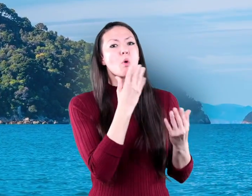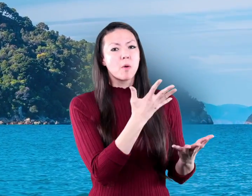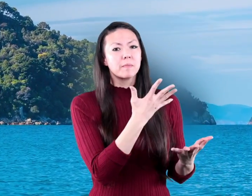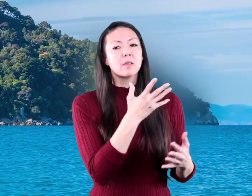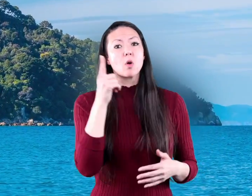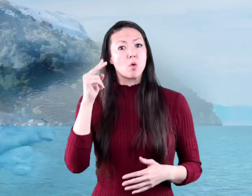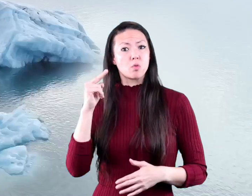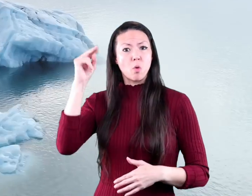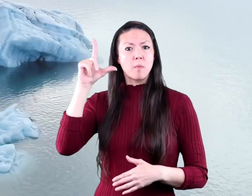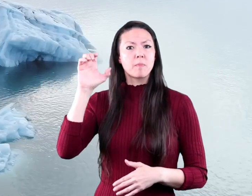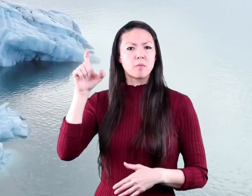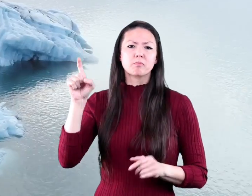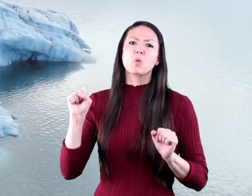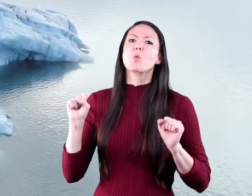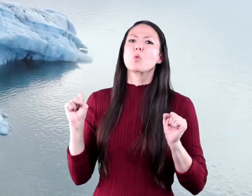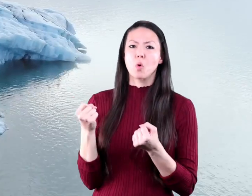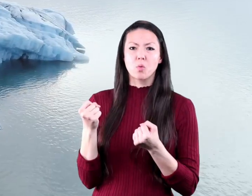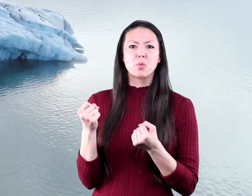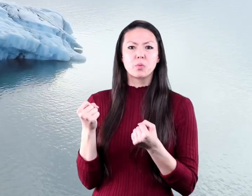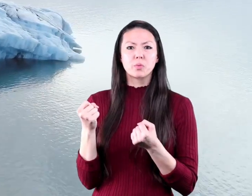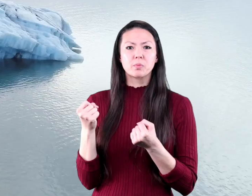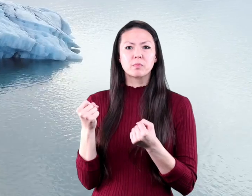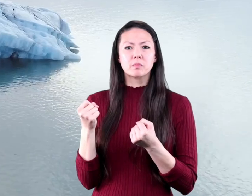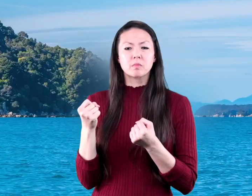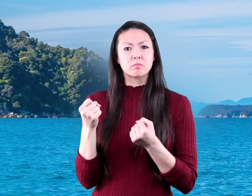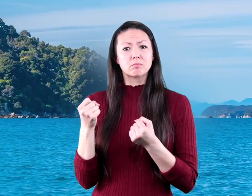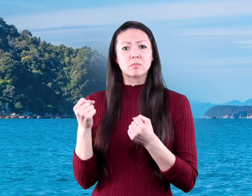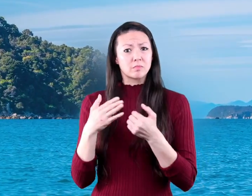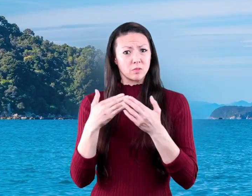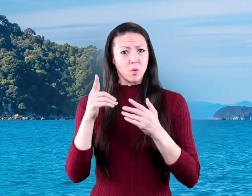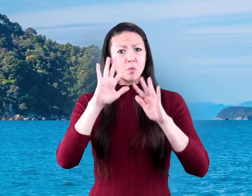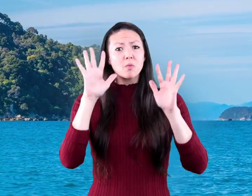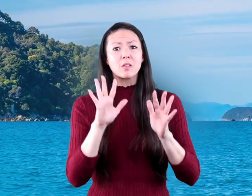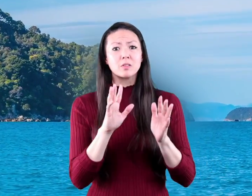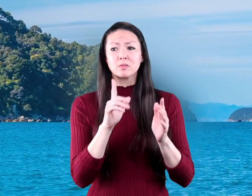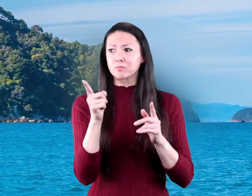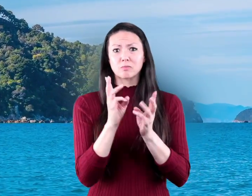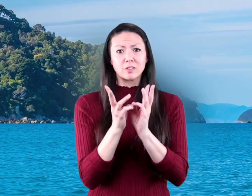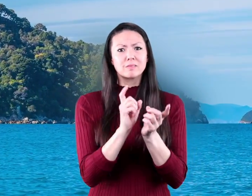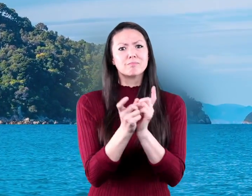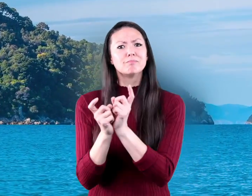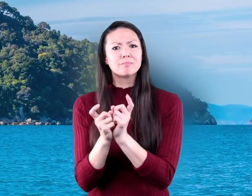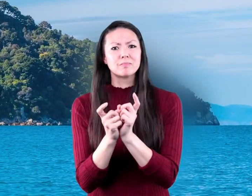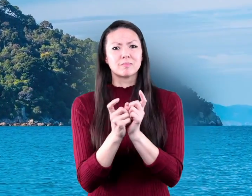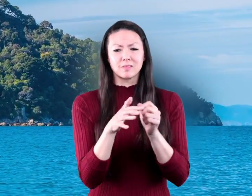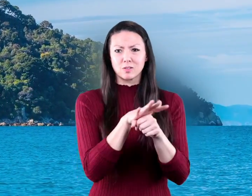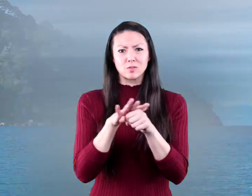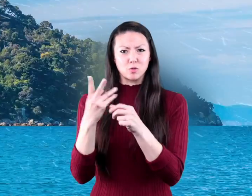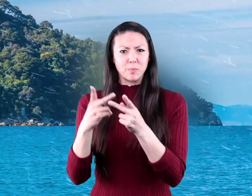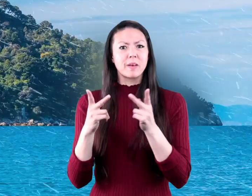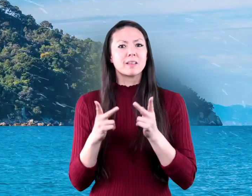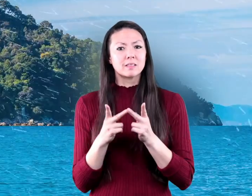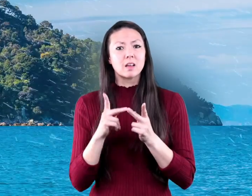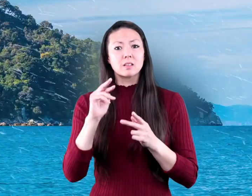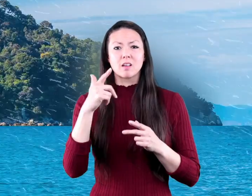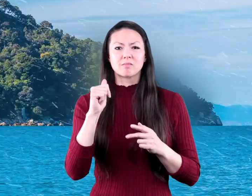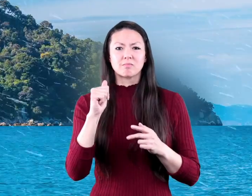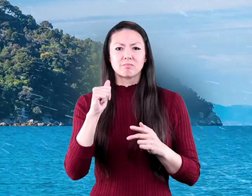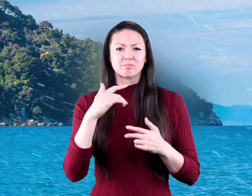and that the north pole is cold even though the weather changes in those two places tonga is not likely to have a